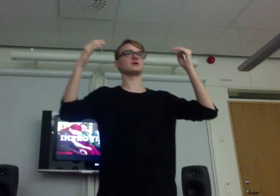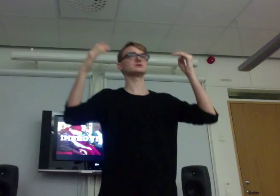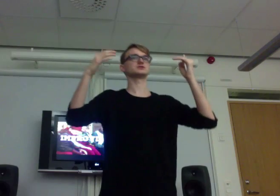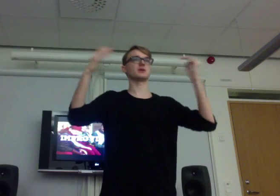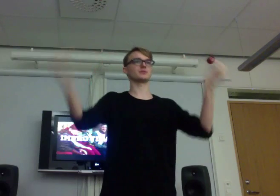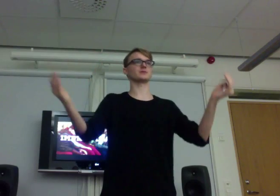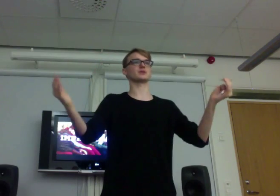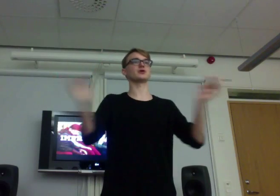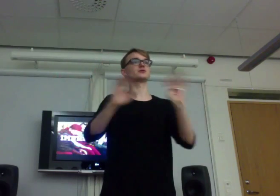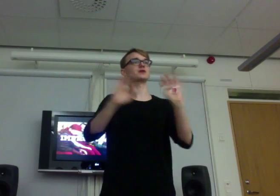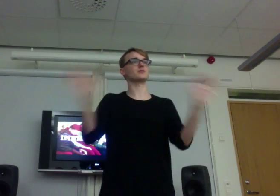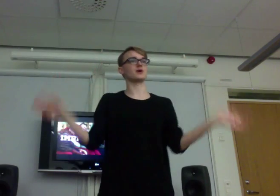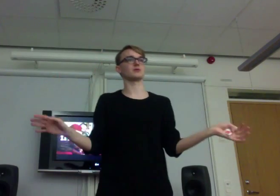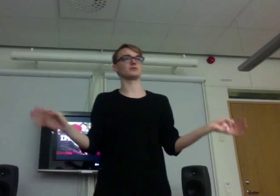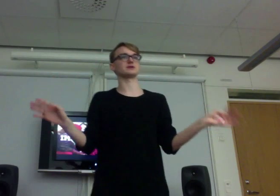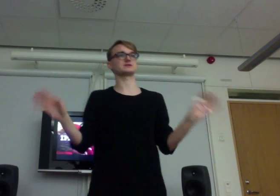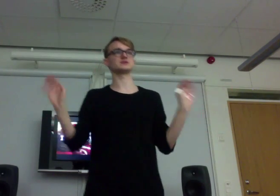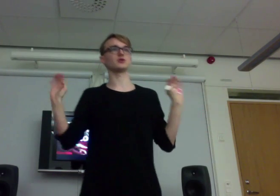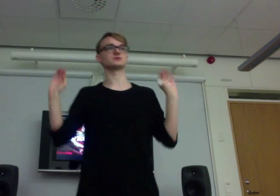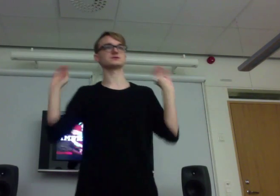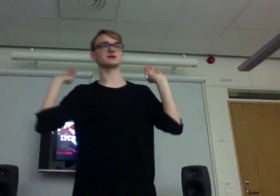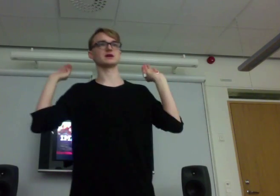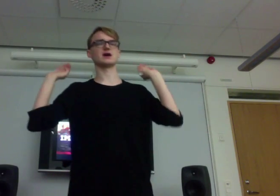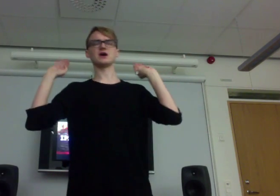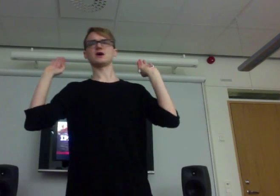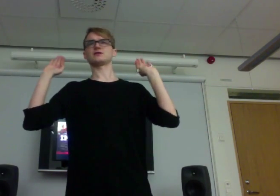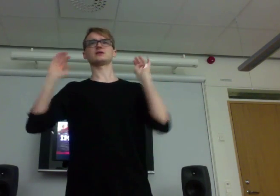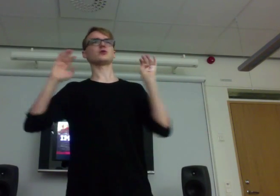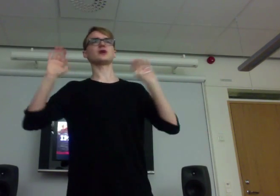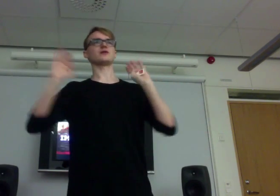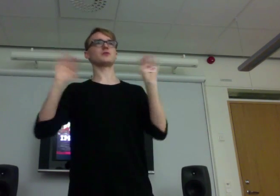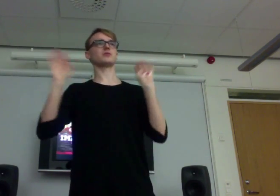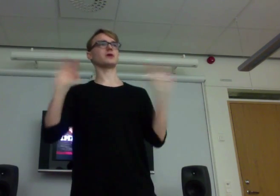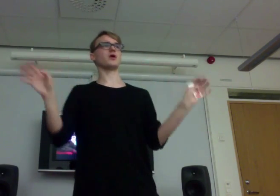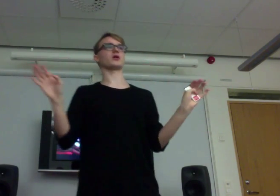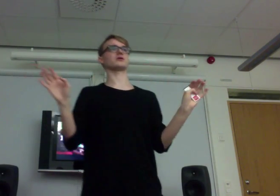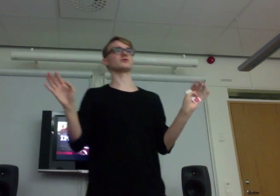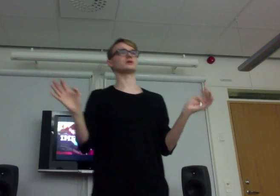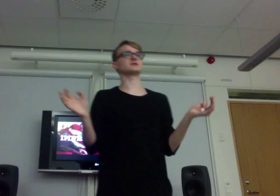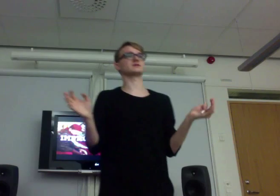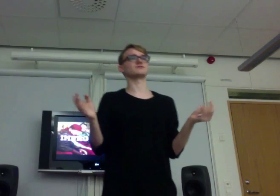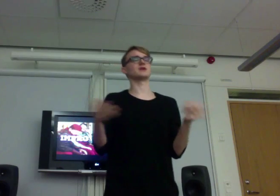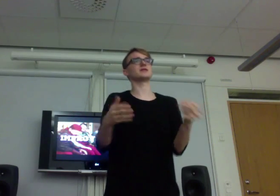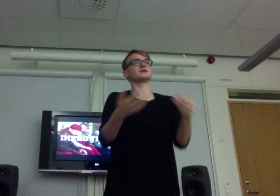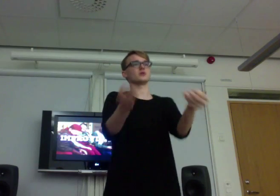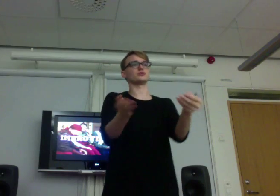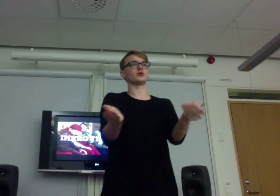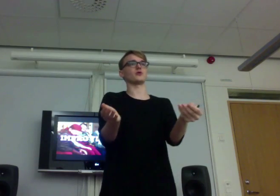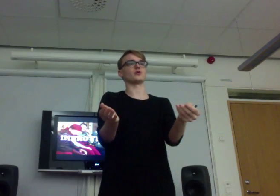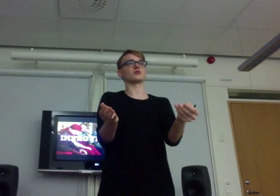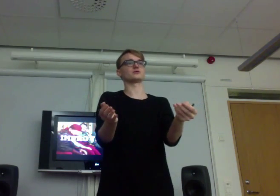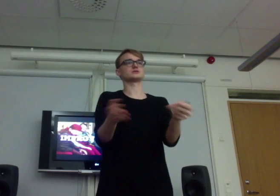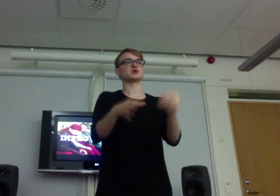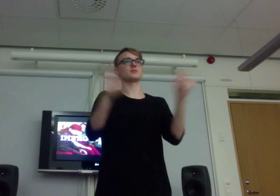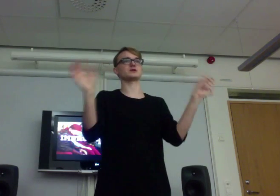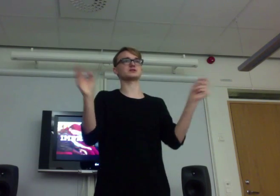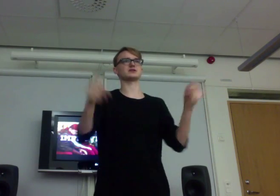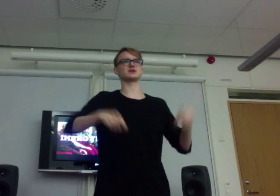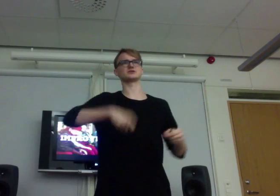Some people don't have a problem with this. They don't see, they don't have a problem at all. With, that they don't know so much. And they just